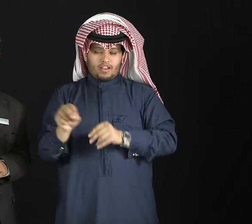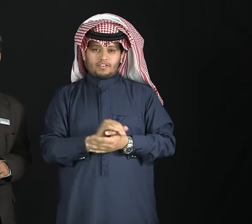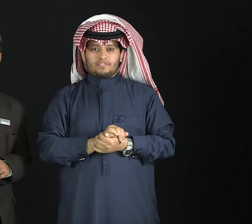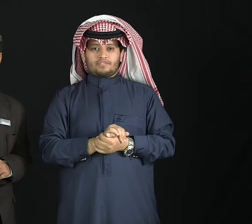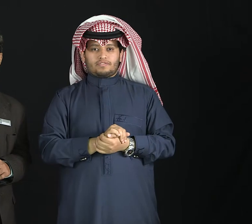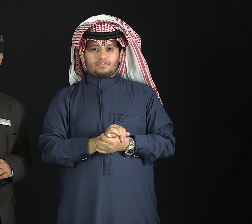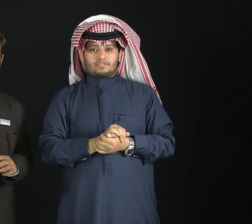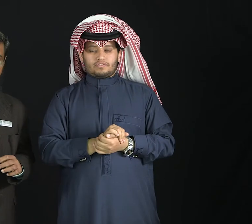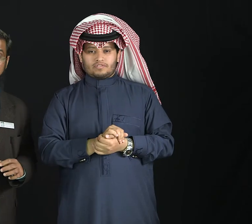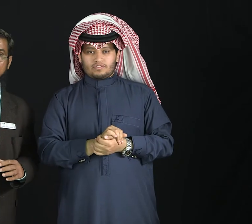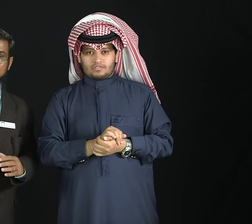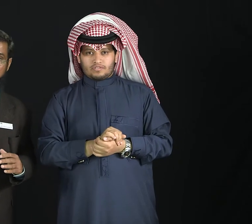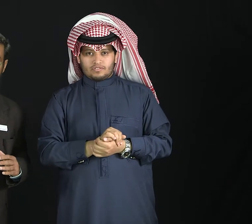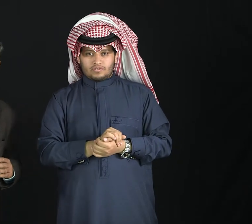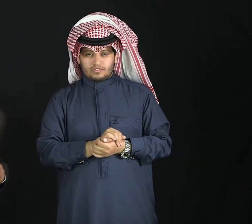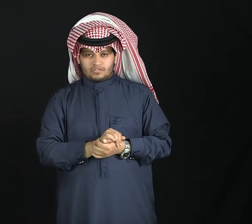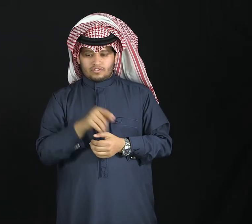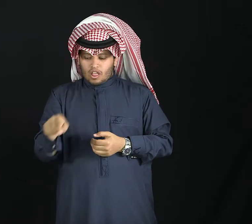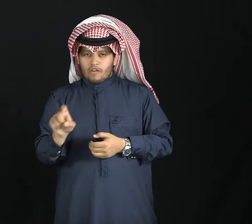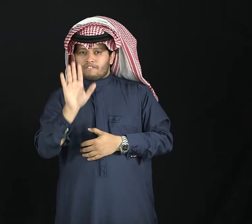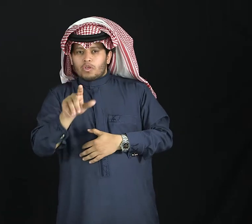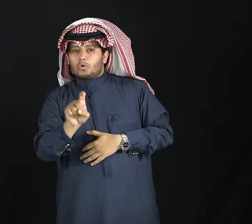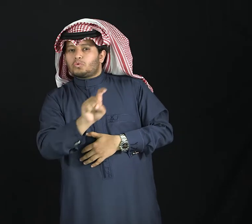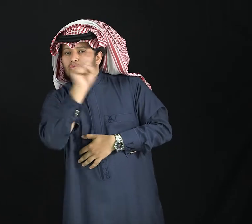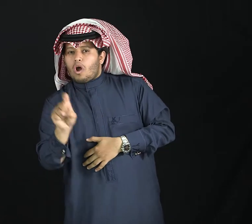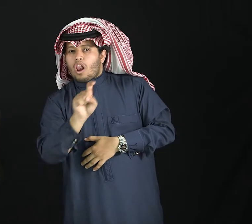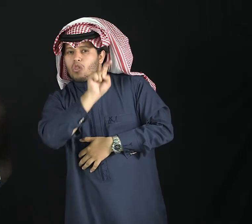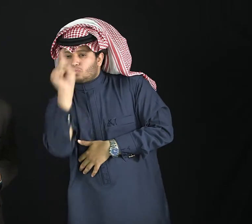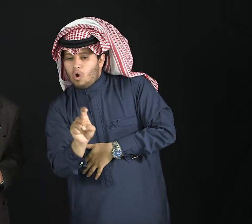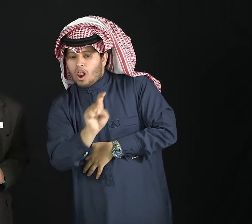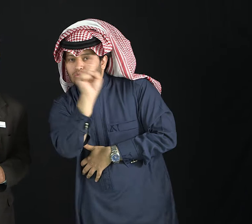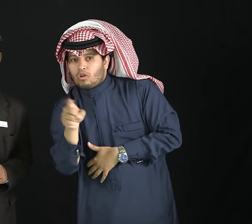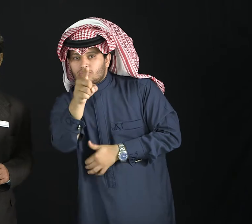You will get some questions below.